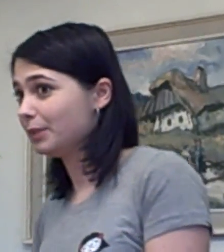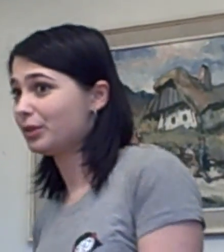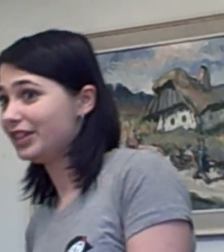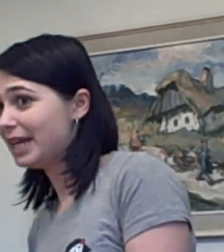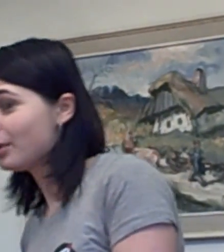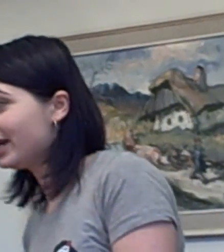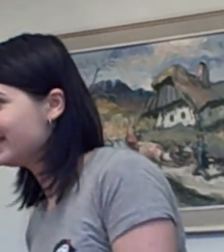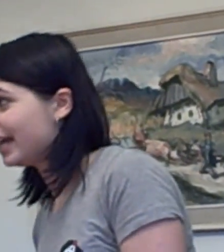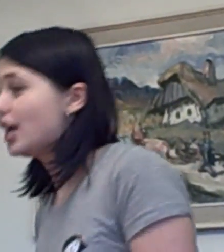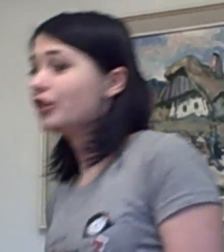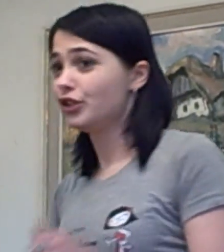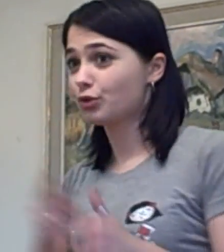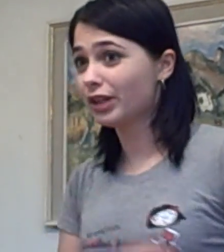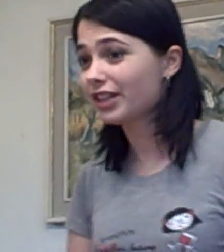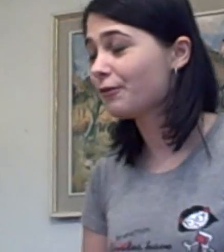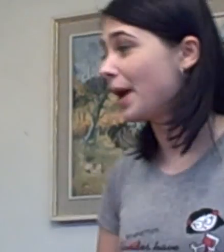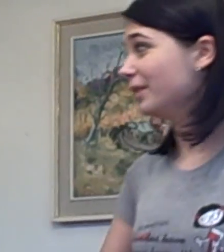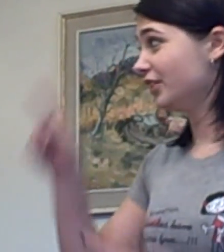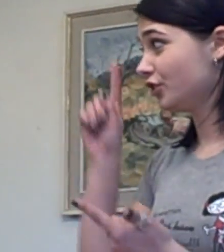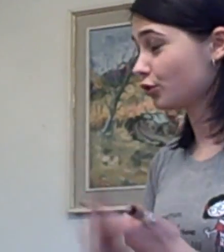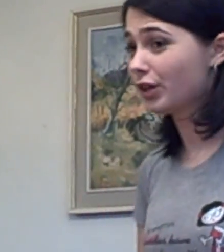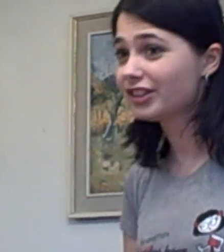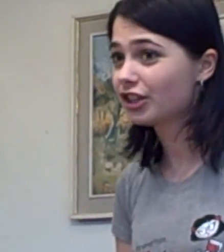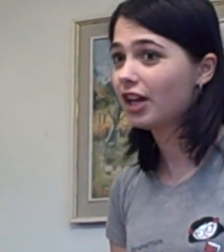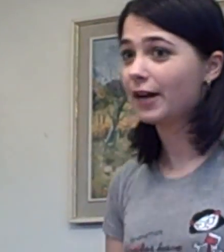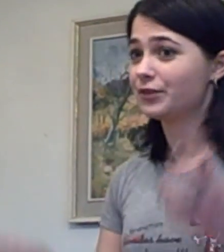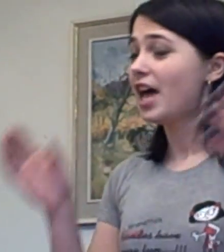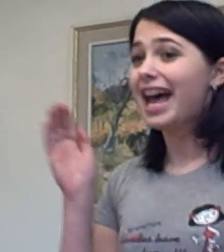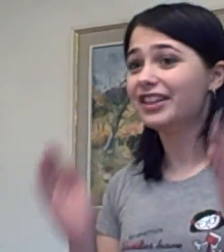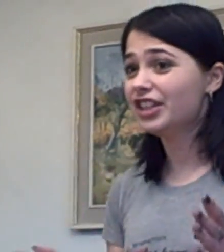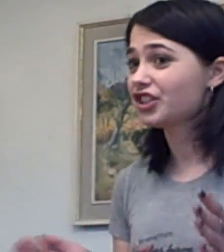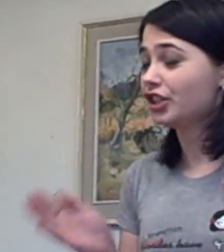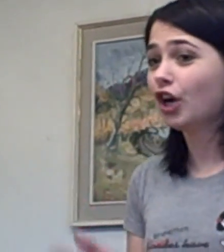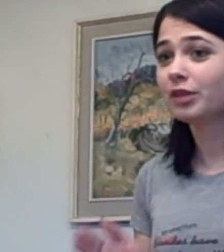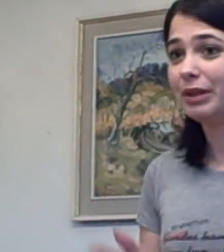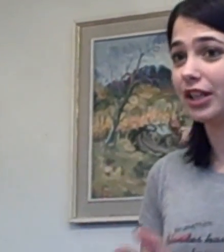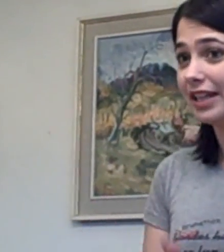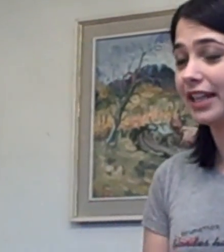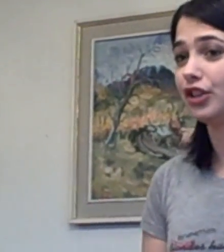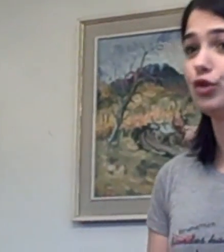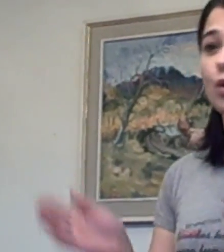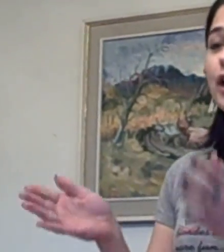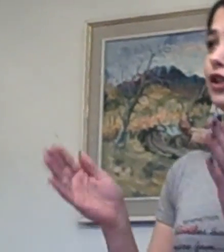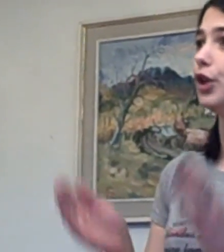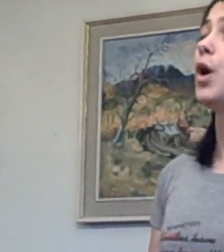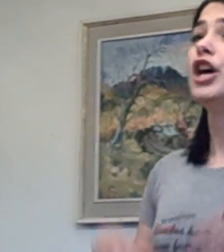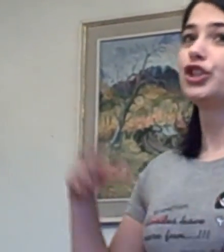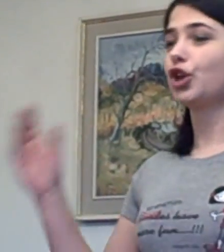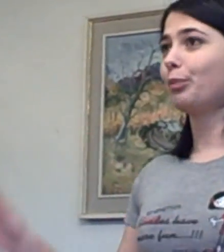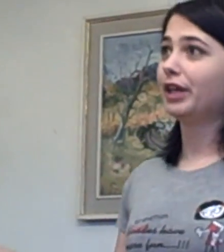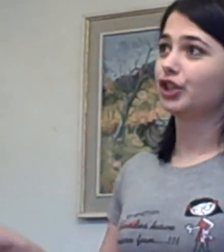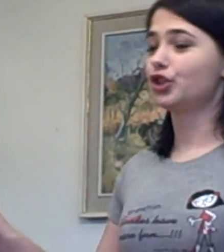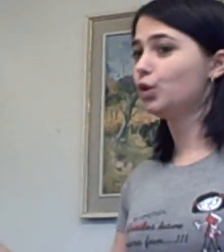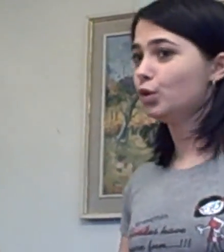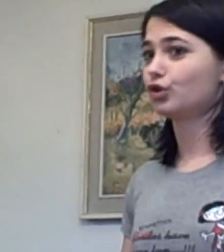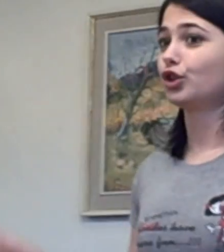deeper day by day. Destroying their families, destroying their lives. And this cannot be connected to, I don't know, shopping, shoes, or